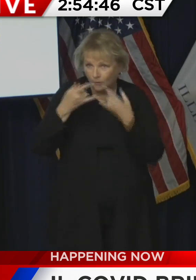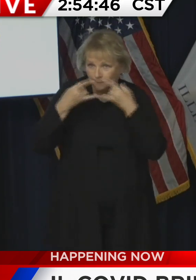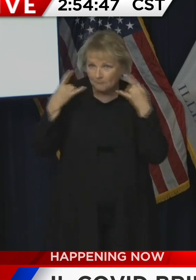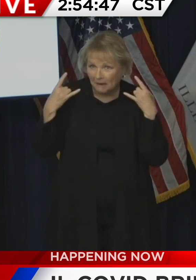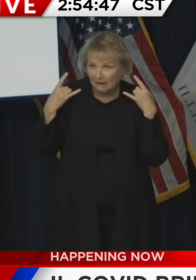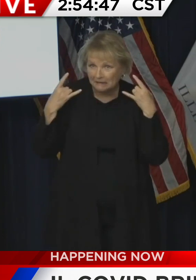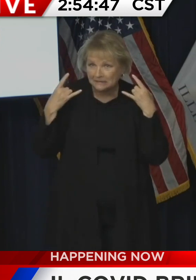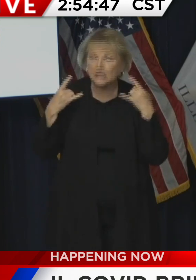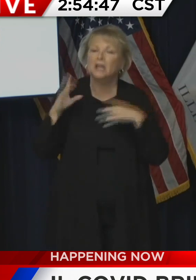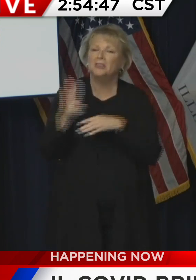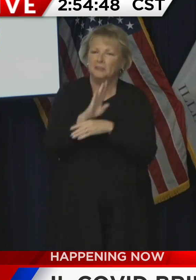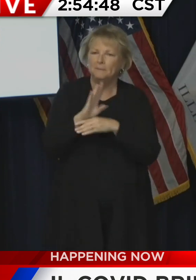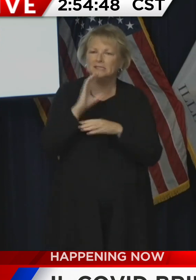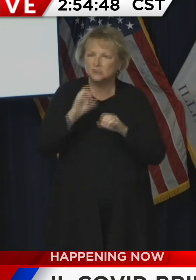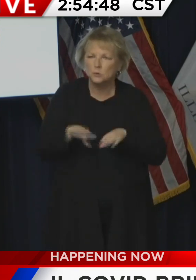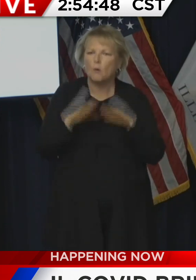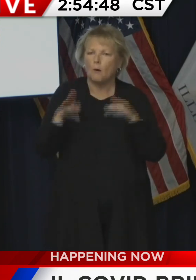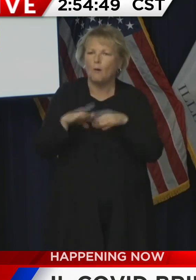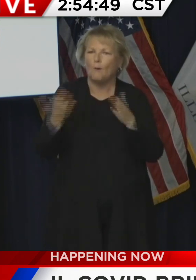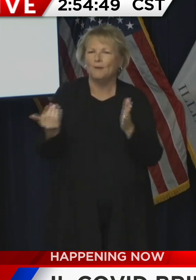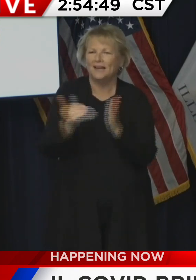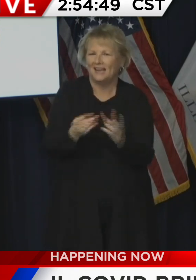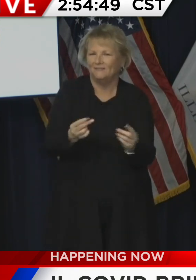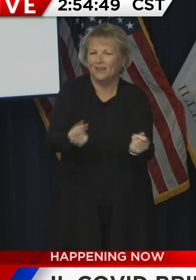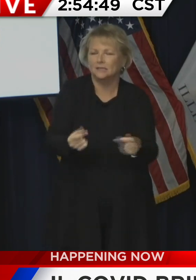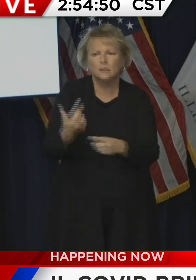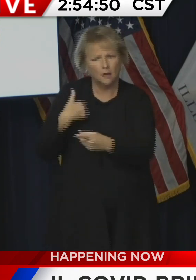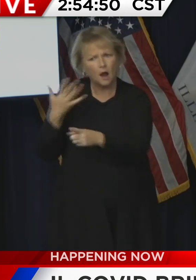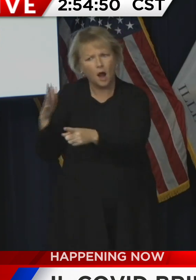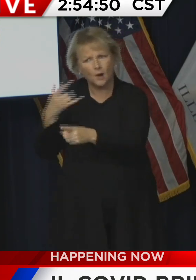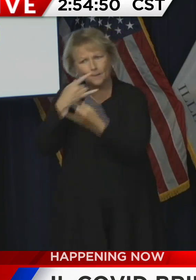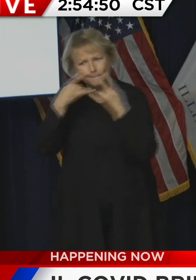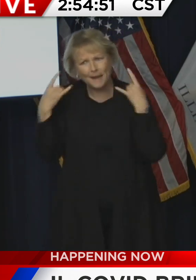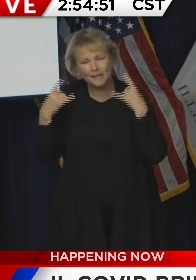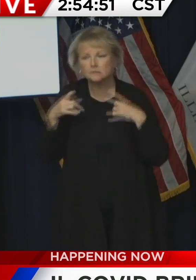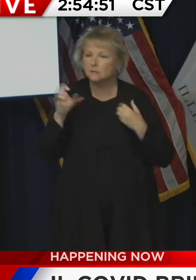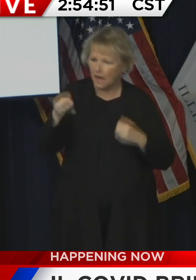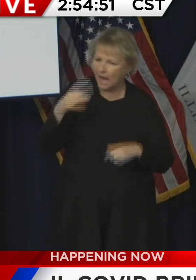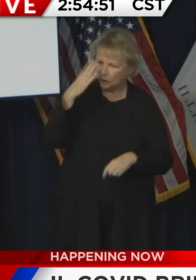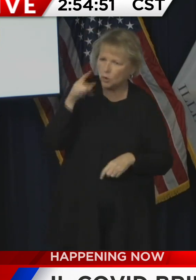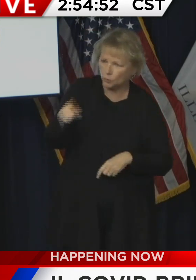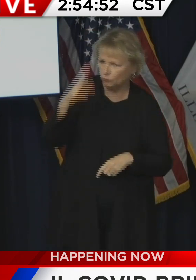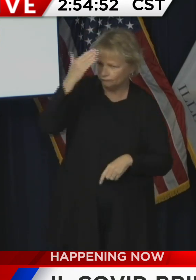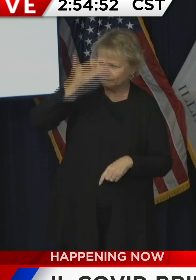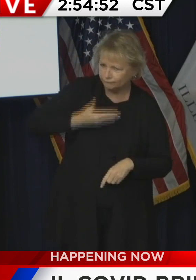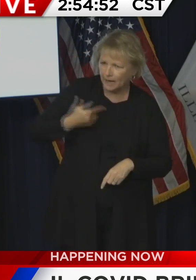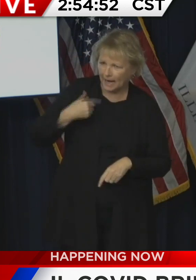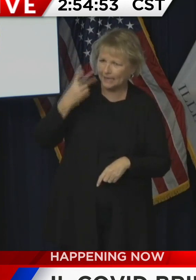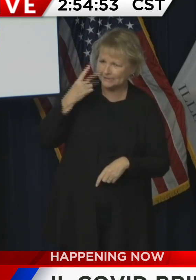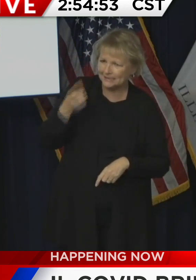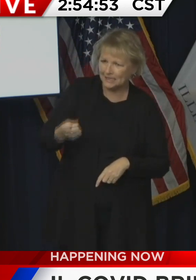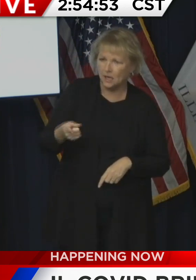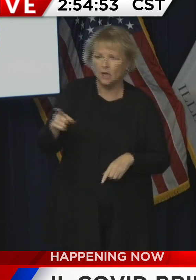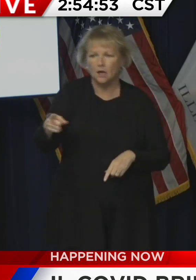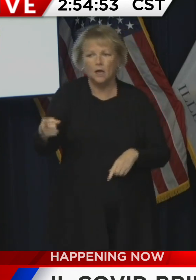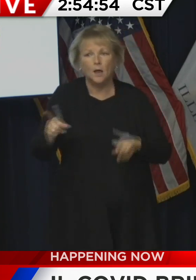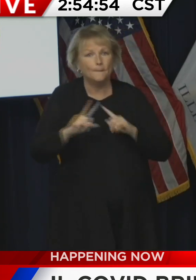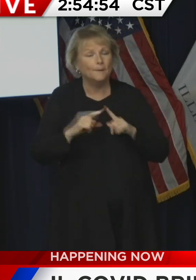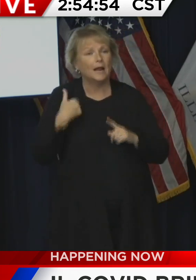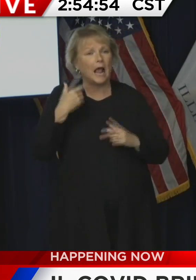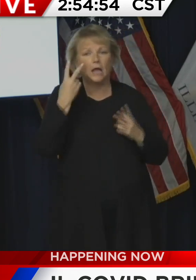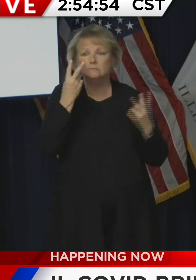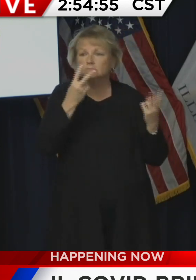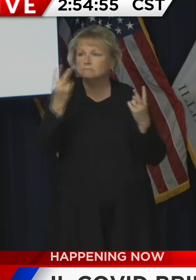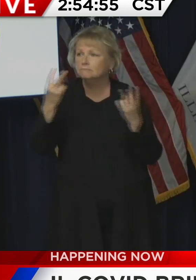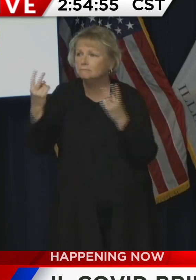we can get our businesses back open again much quicker. We are. mean, I don't... No, you are. I can see you're wearing a mask right now. Yeah, but I mean, out in the